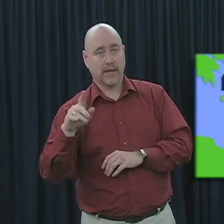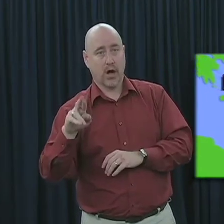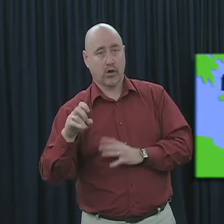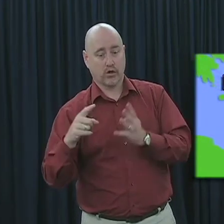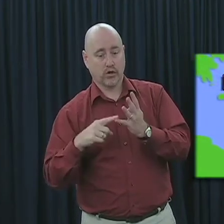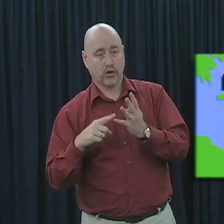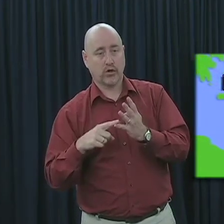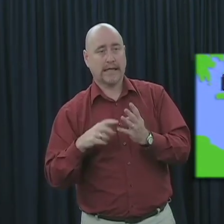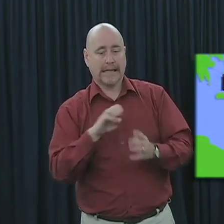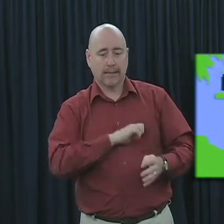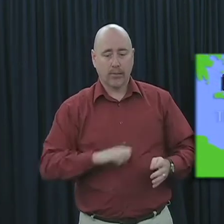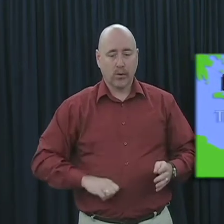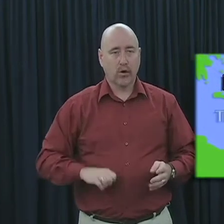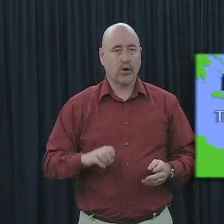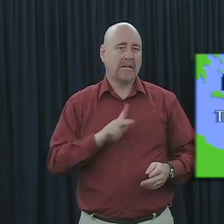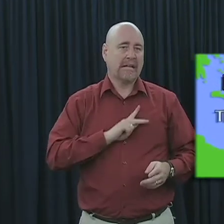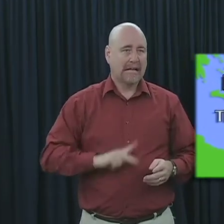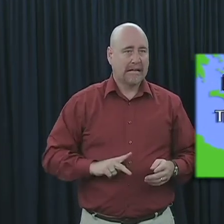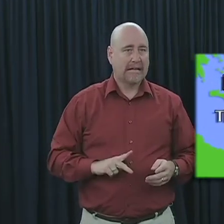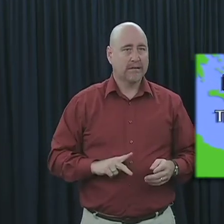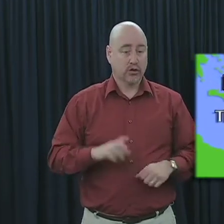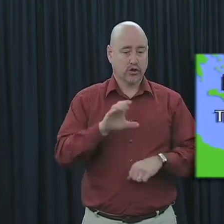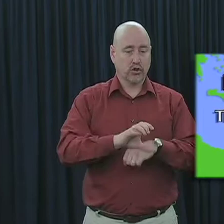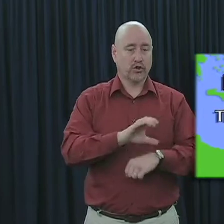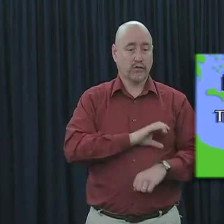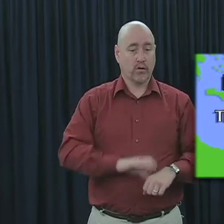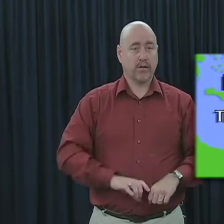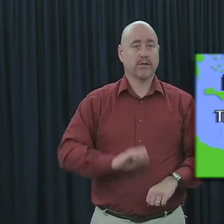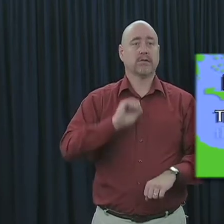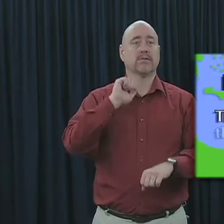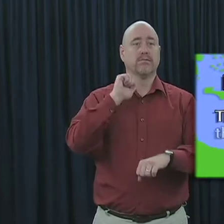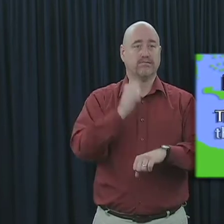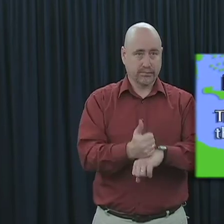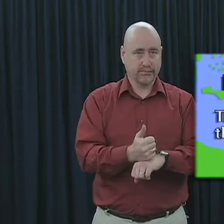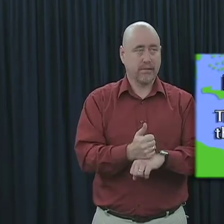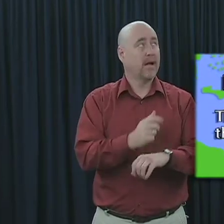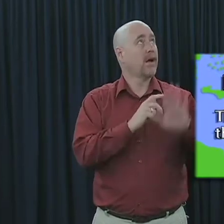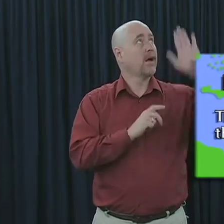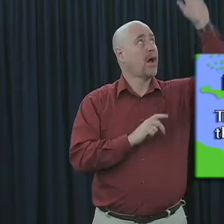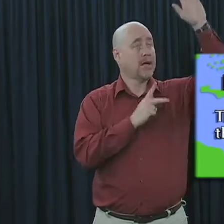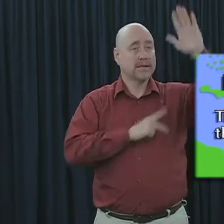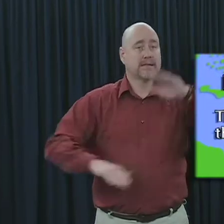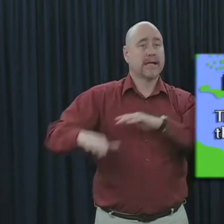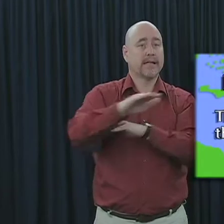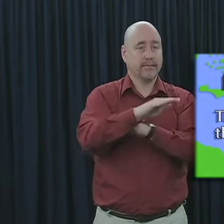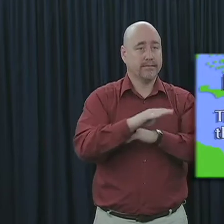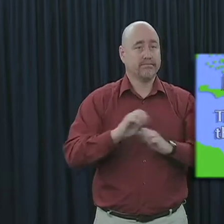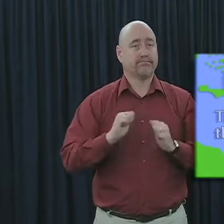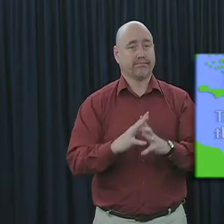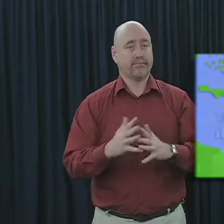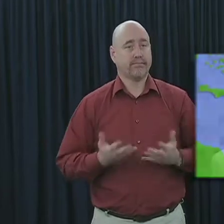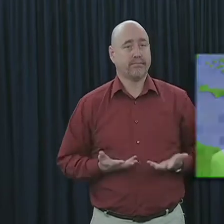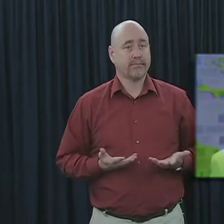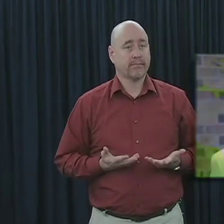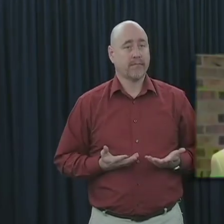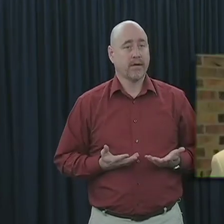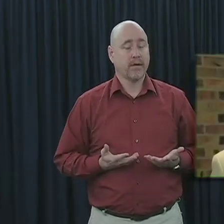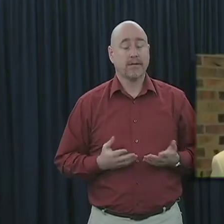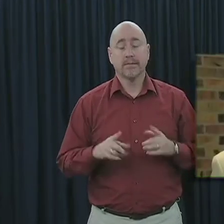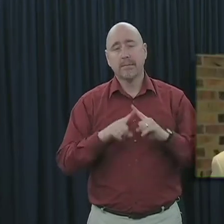with its emperors or kings, that the church of Christ and thus the kingdom of God was established. But now,